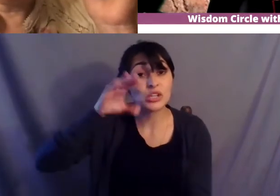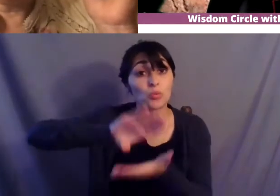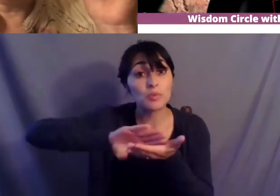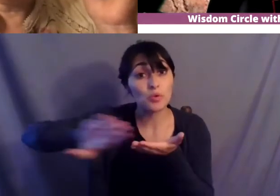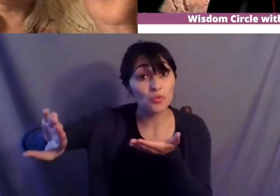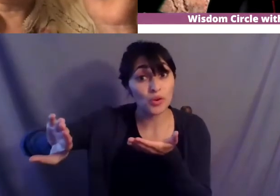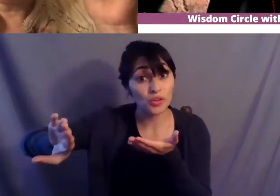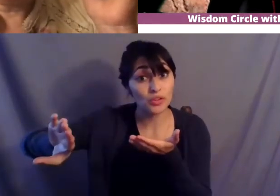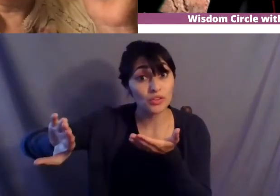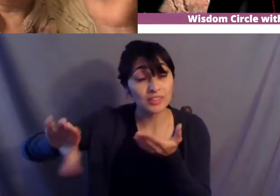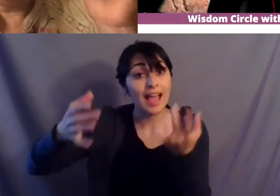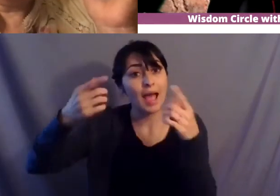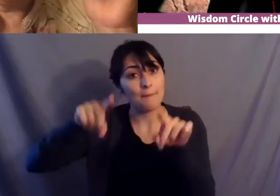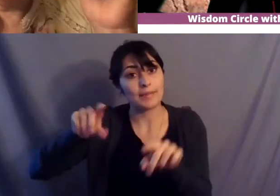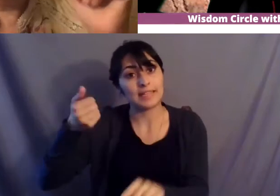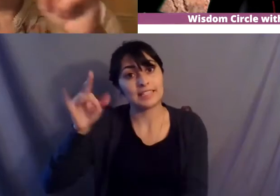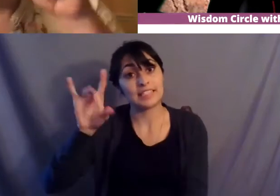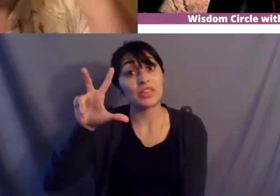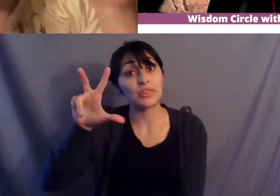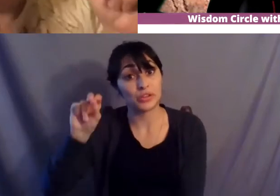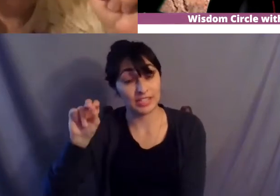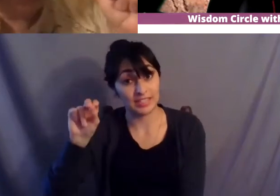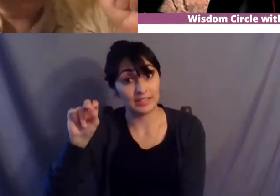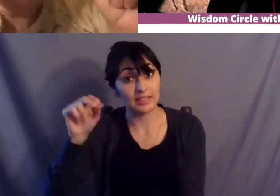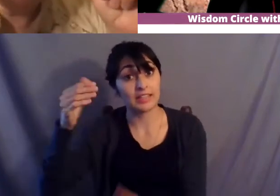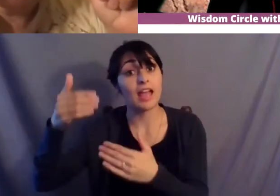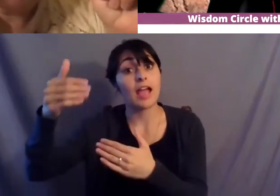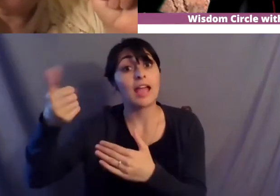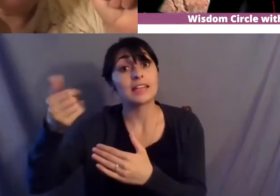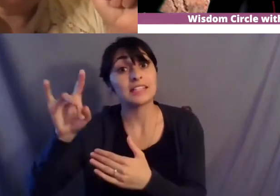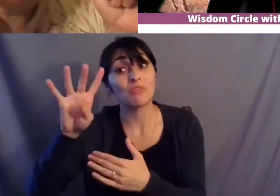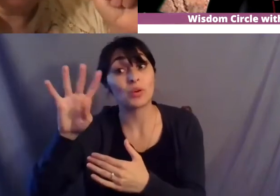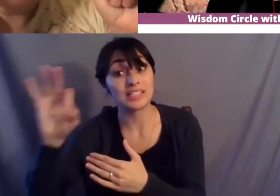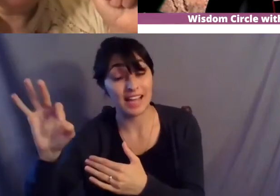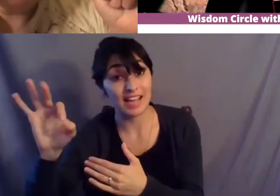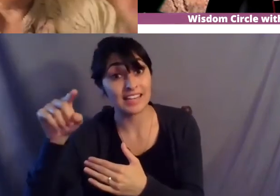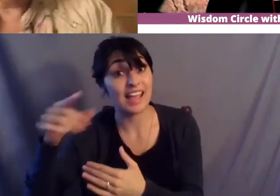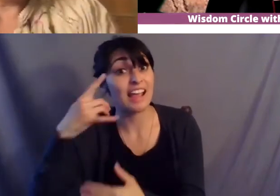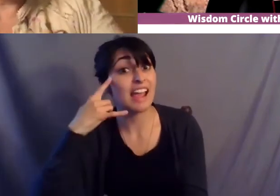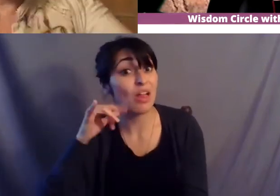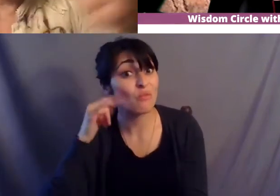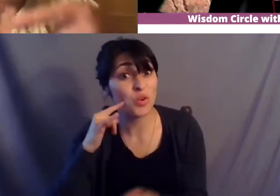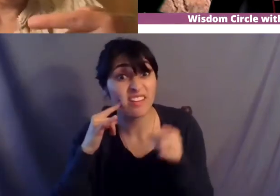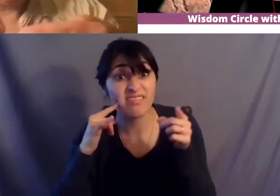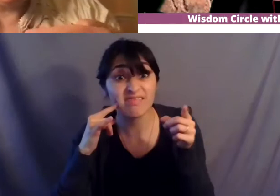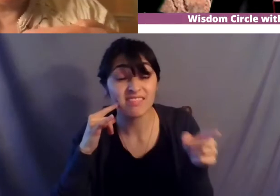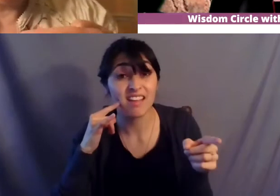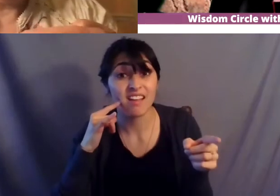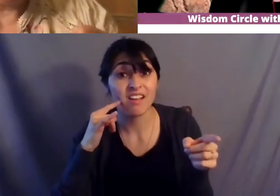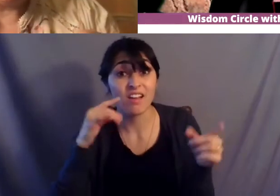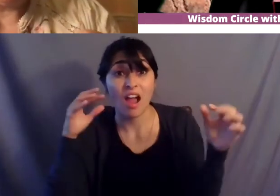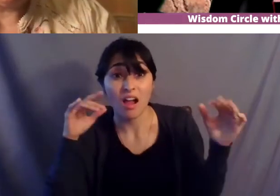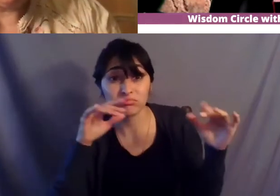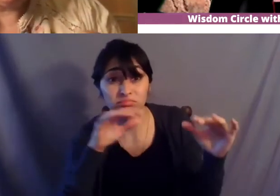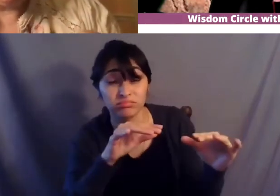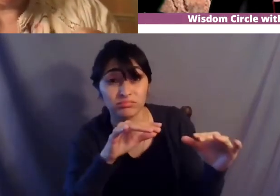by the 1830s by 1849 they're out in california and then they come into the